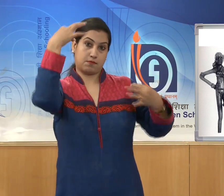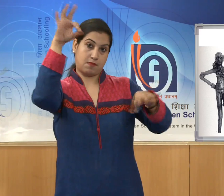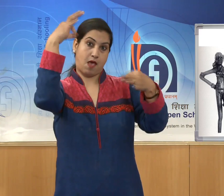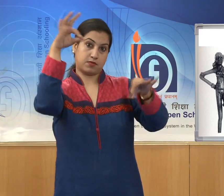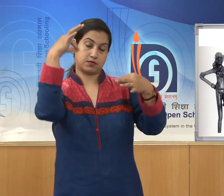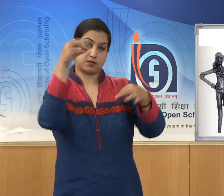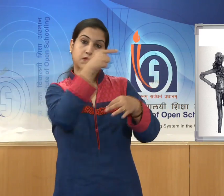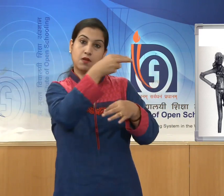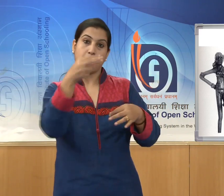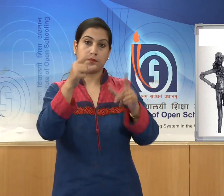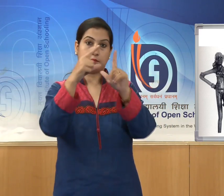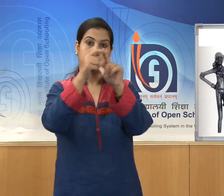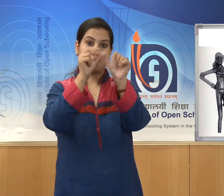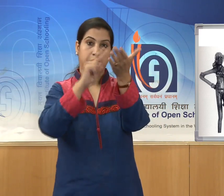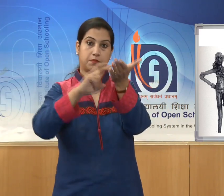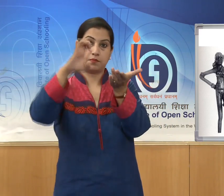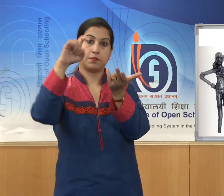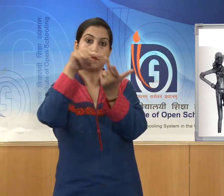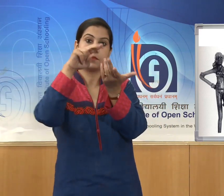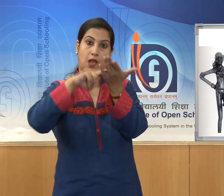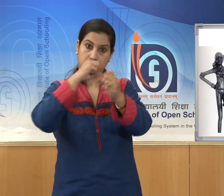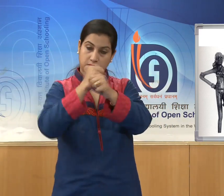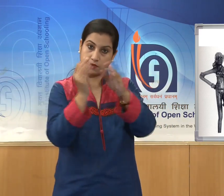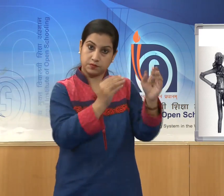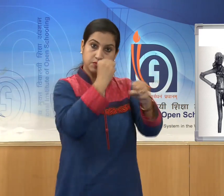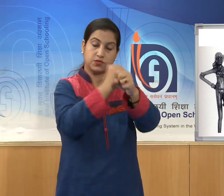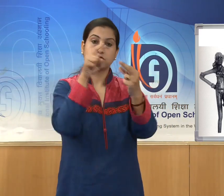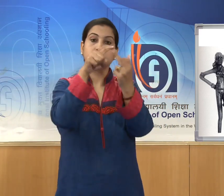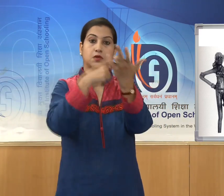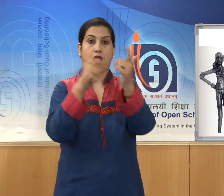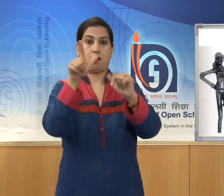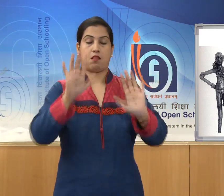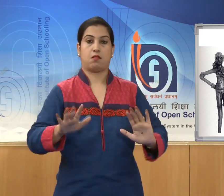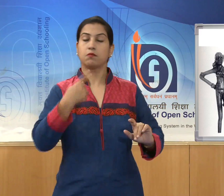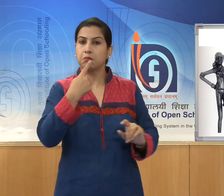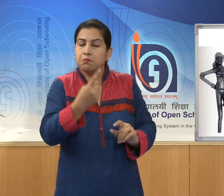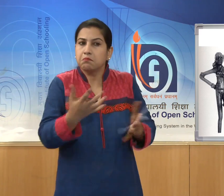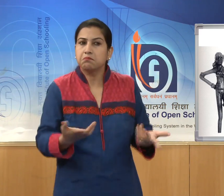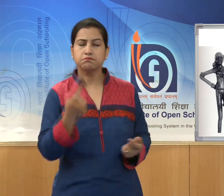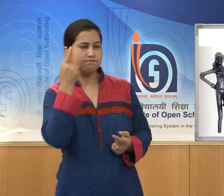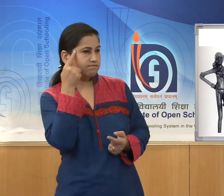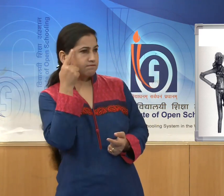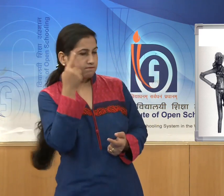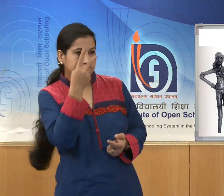We give a general description